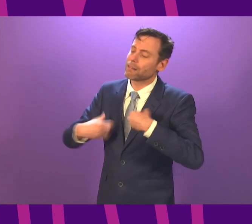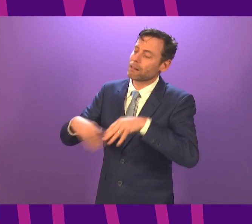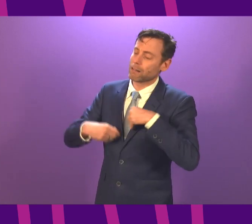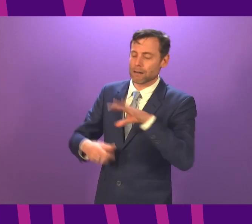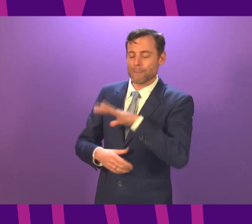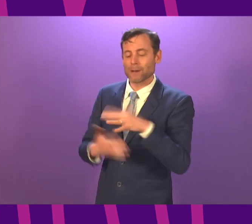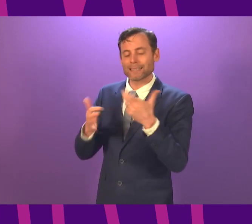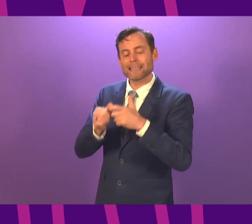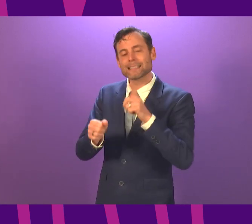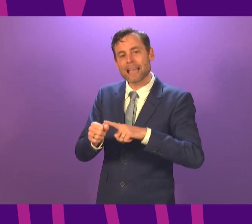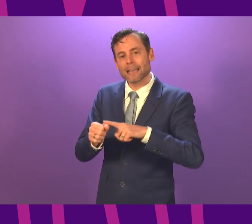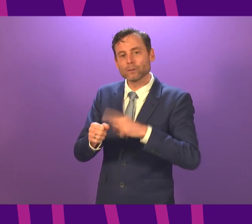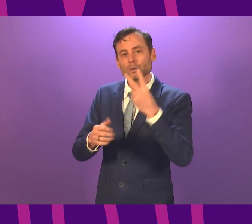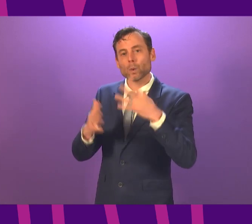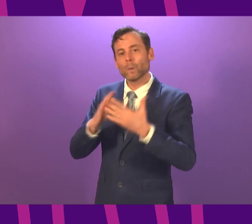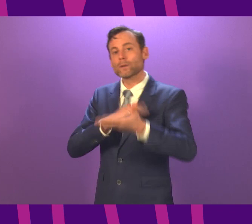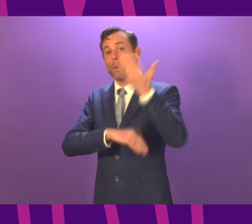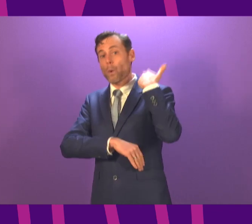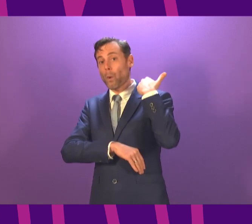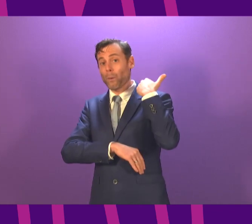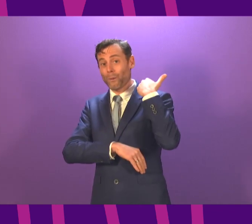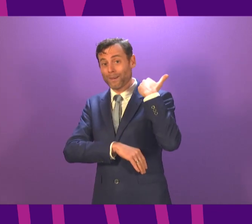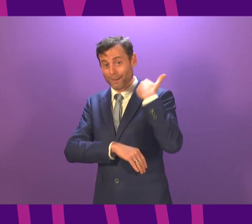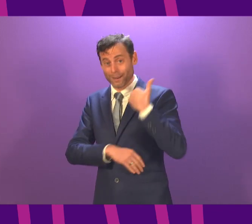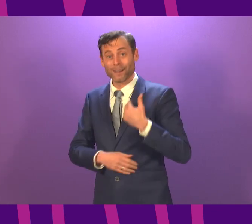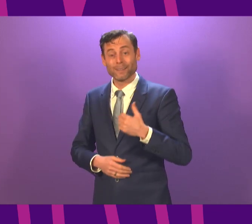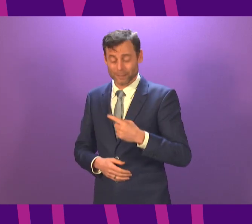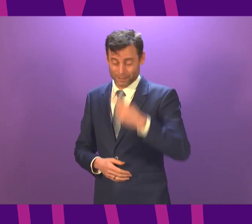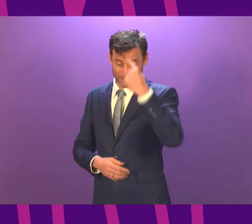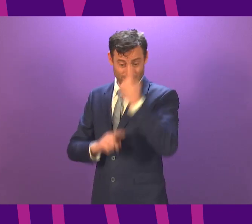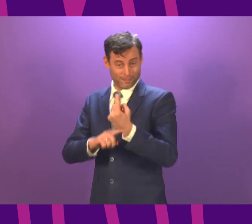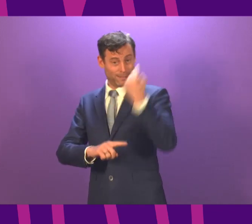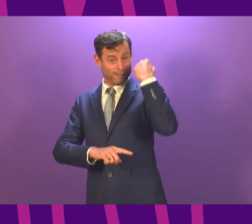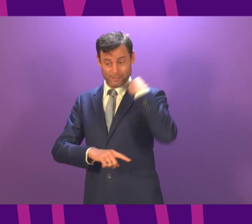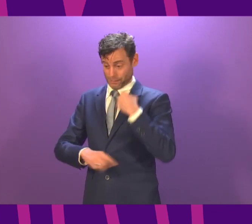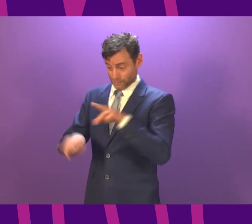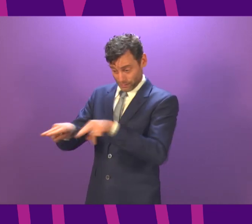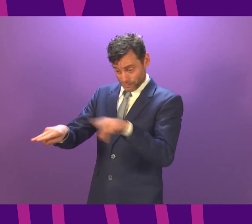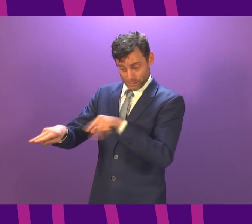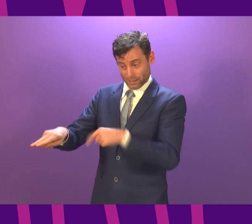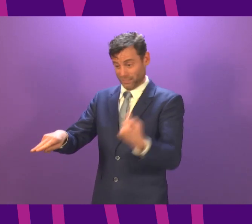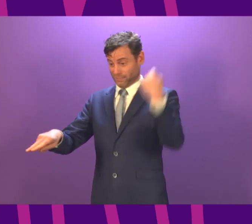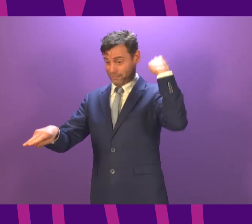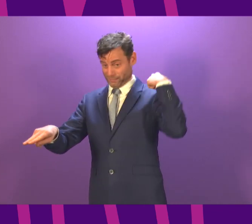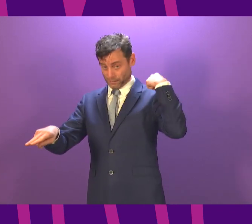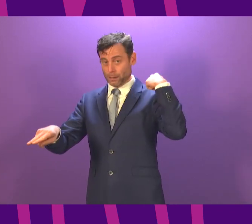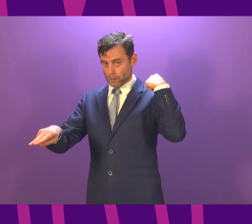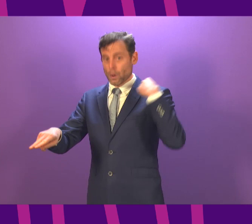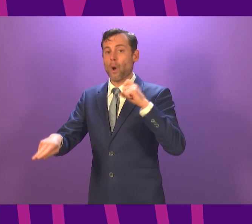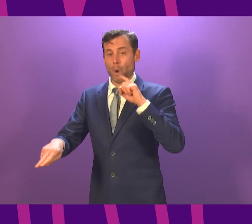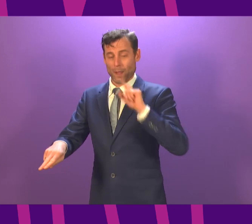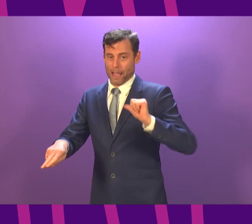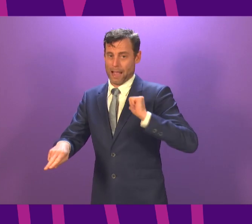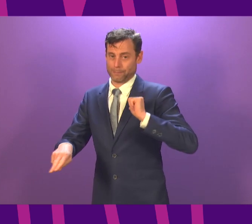That means that these numbers reflect what the level of new cases was around two weeks ago. And given that the number of cases has